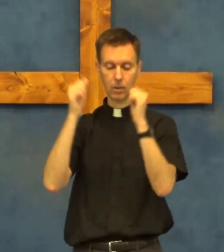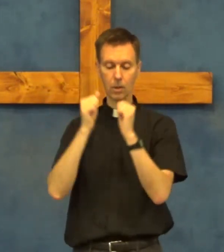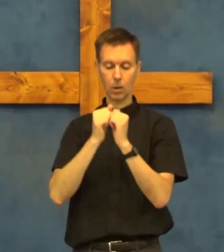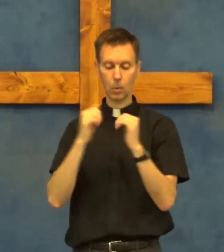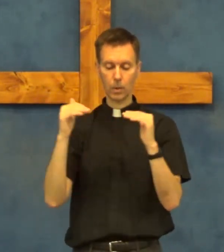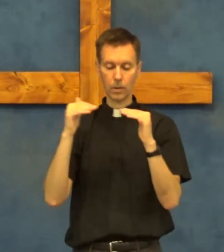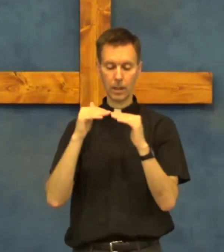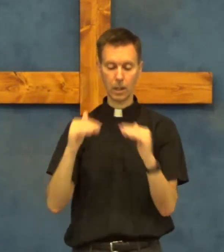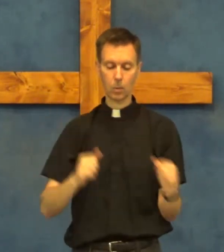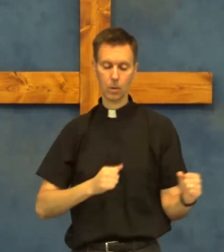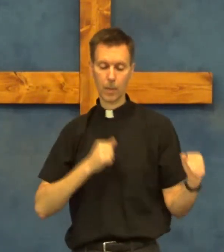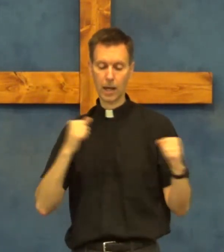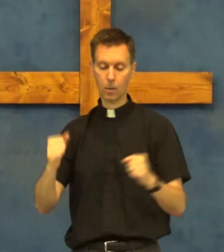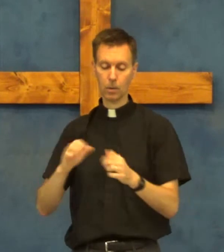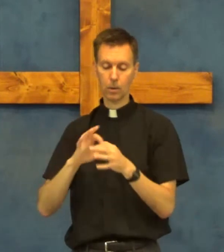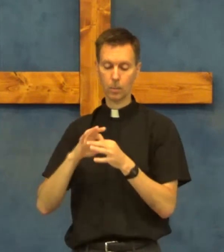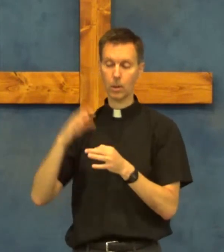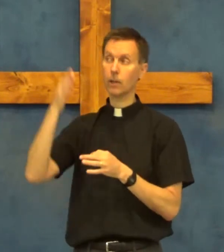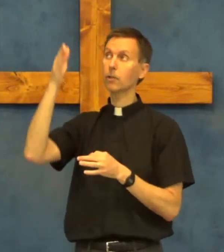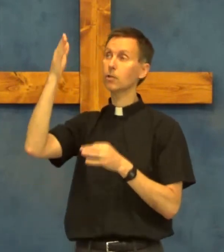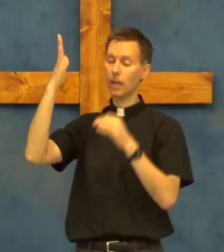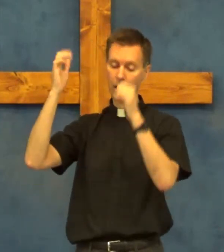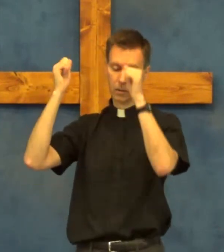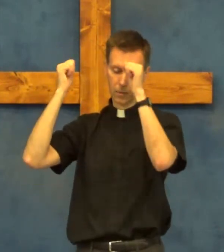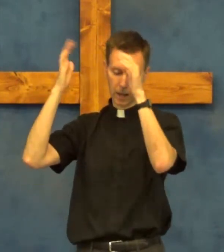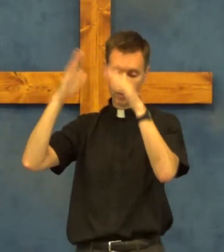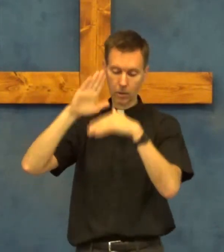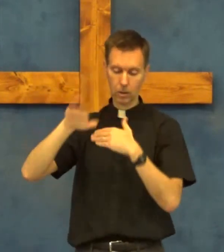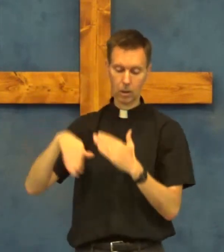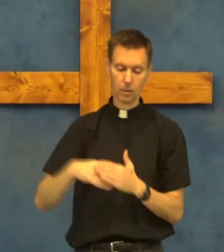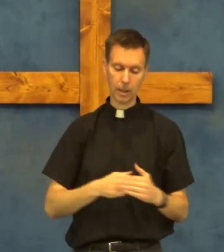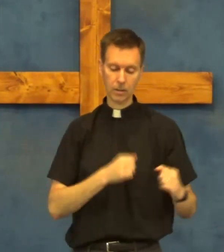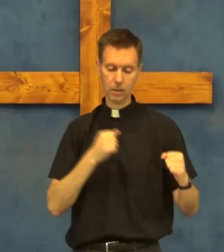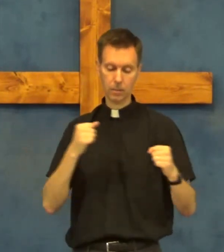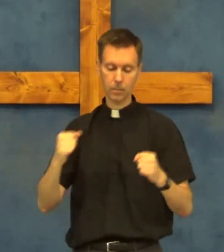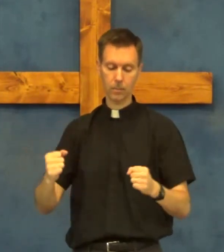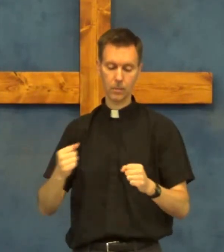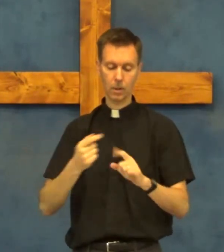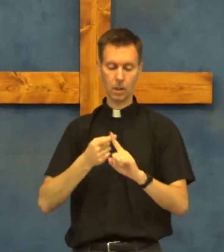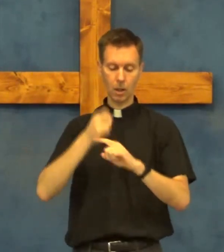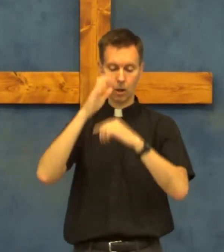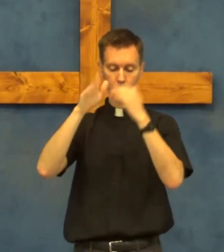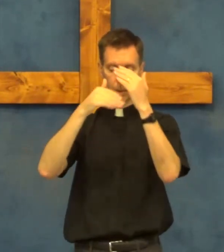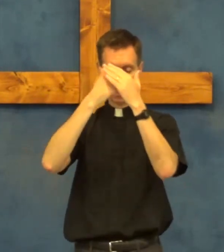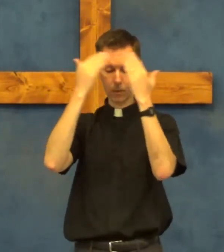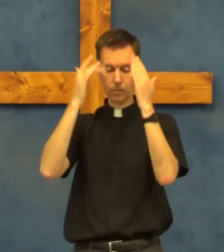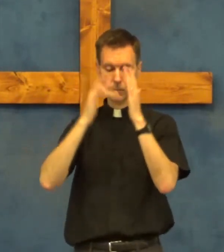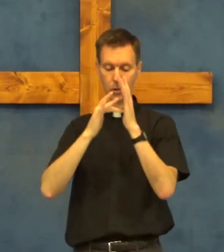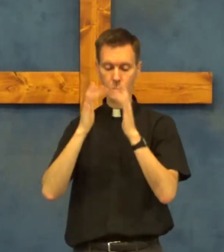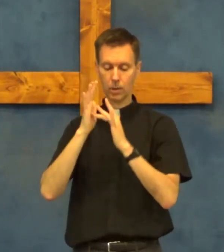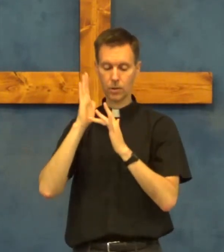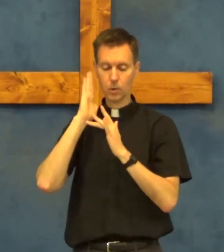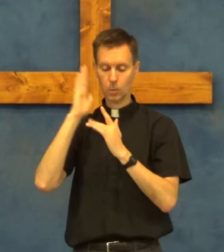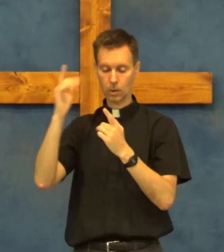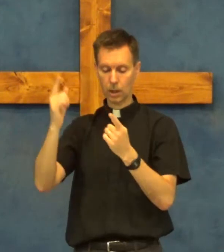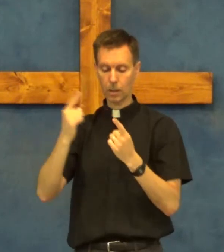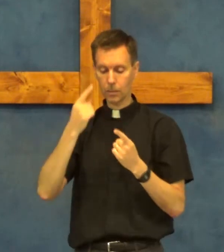with equal power belonging to God the Father Almighty from heaven Jesus will come